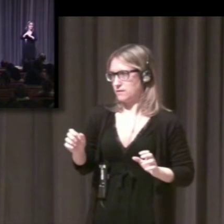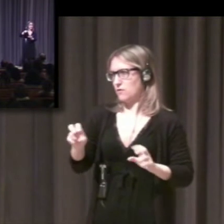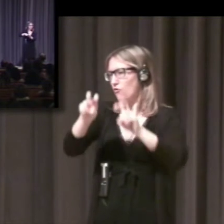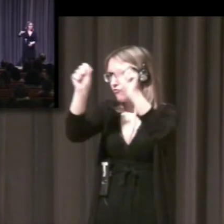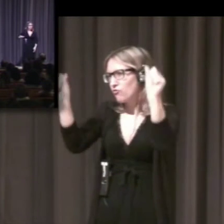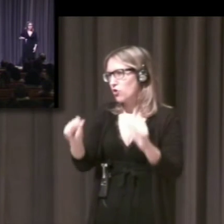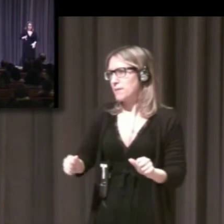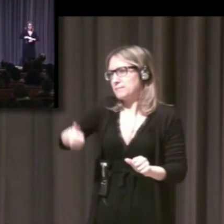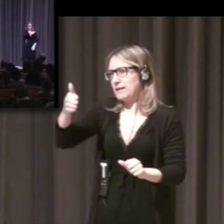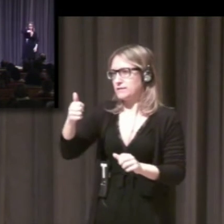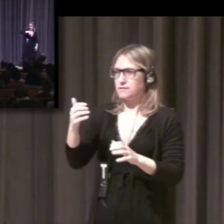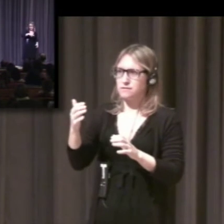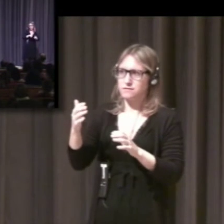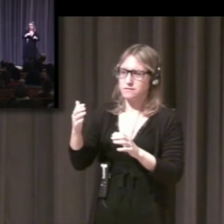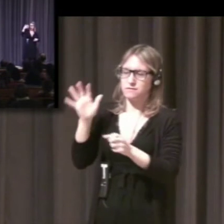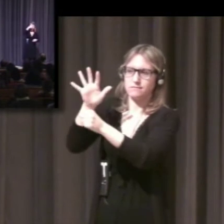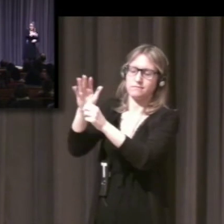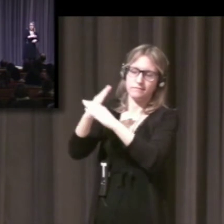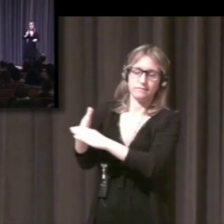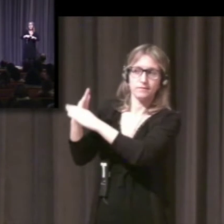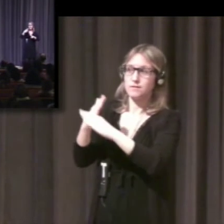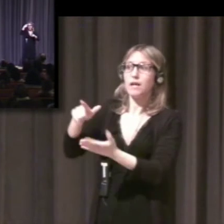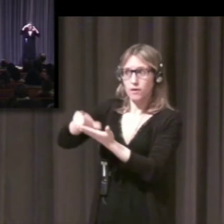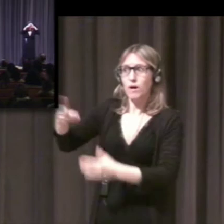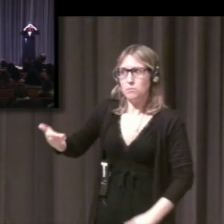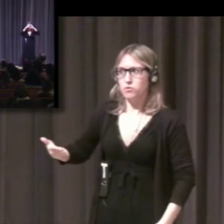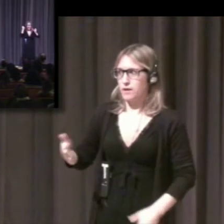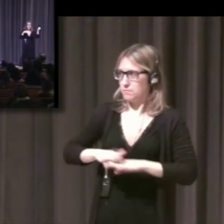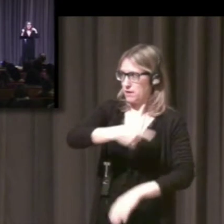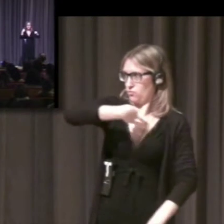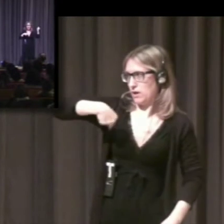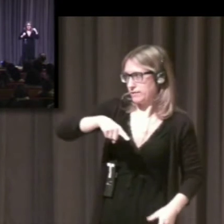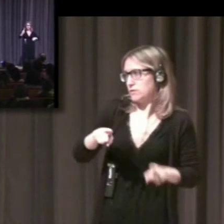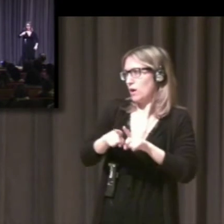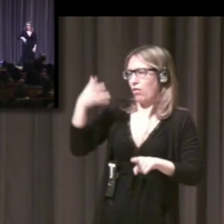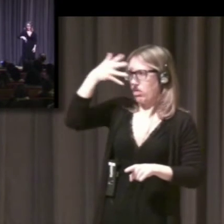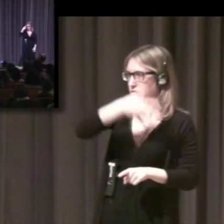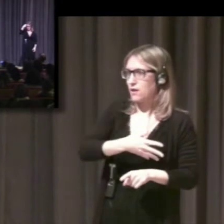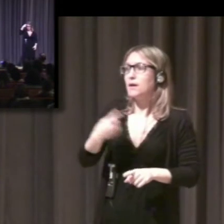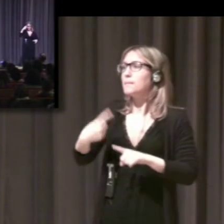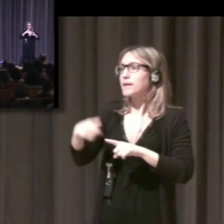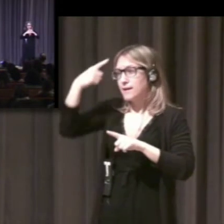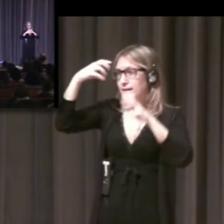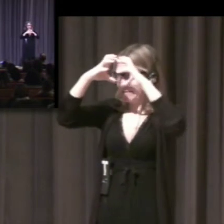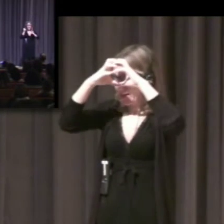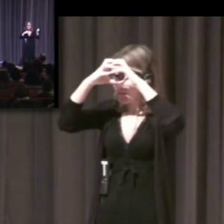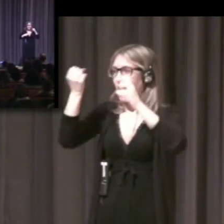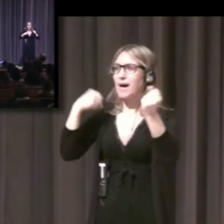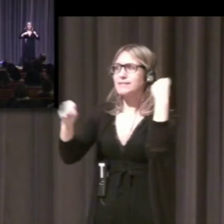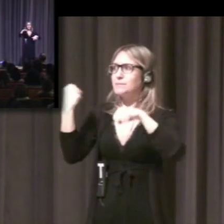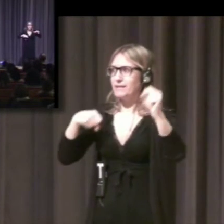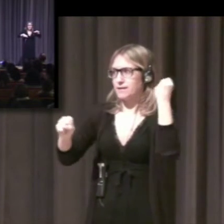that depend on a good foundation in a language.